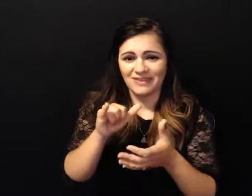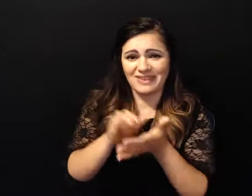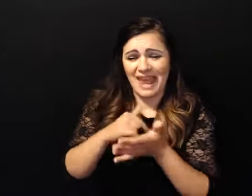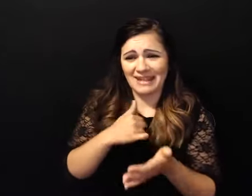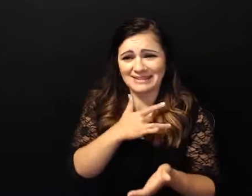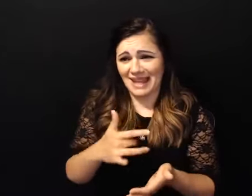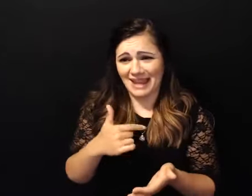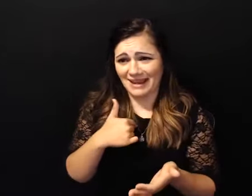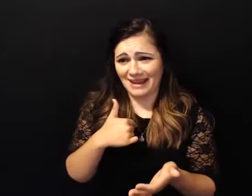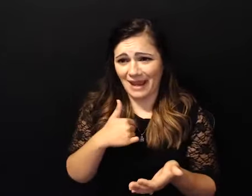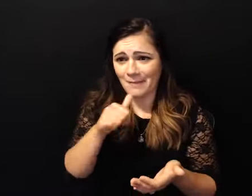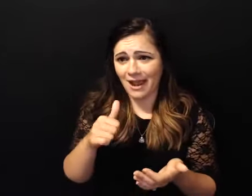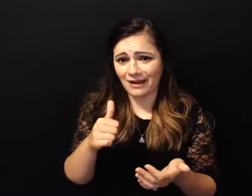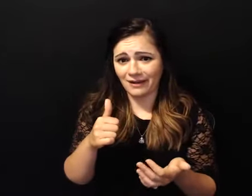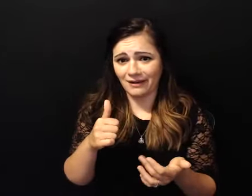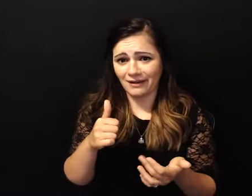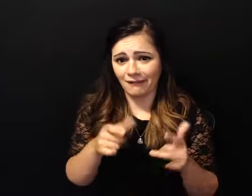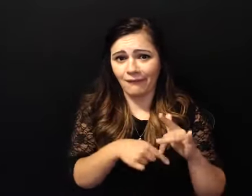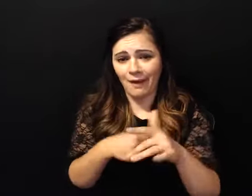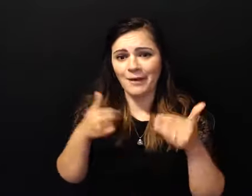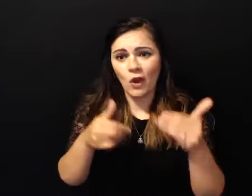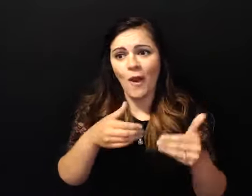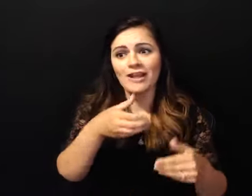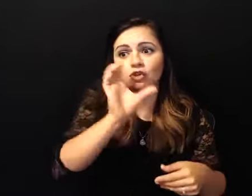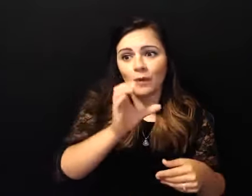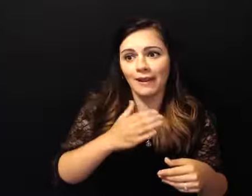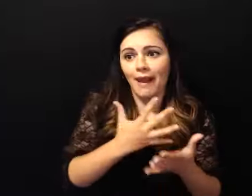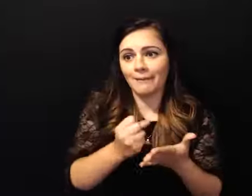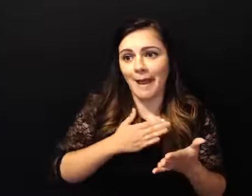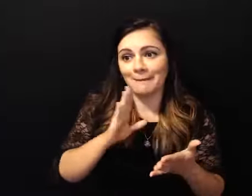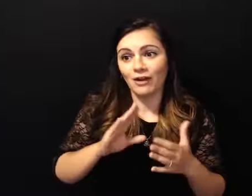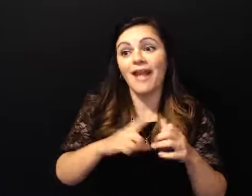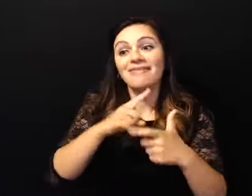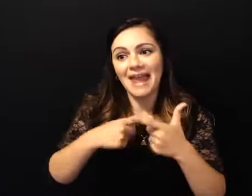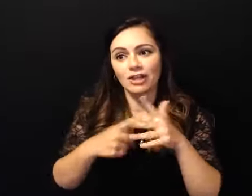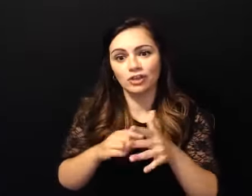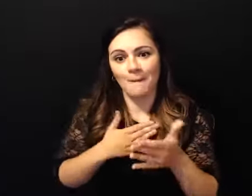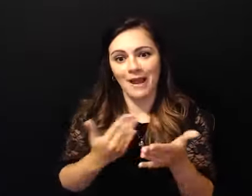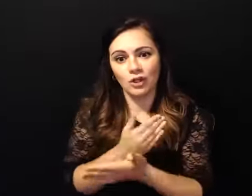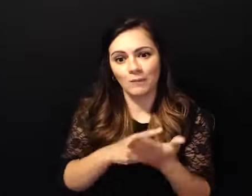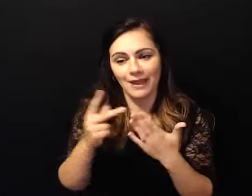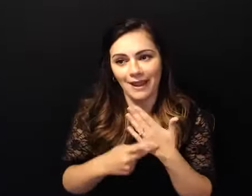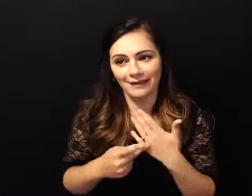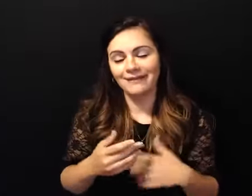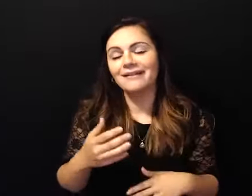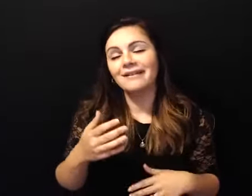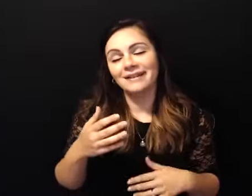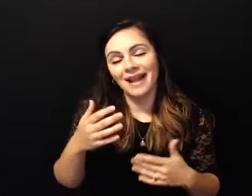that's the new plan that's the way that's going to go and uh thank goodness she did call she did call we did suck her up and you know